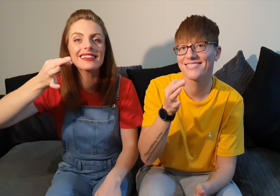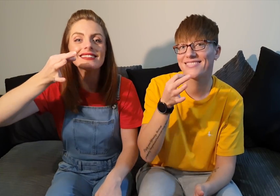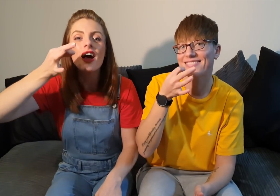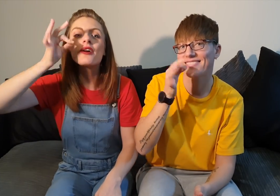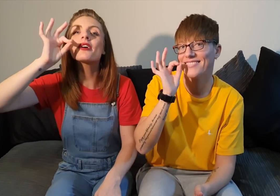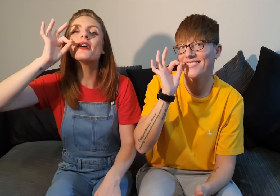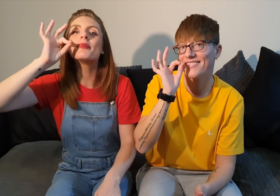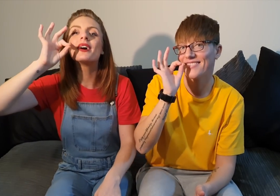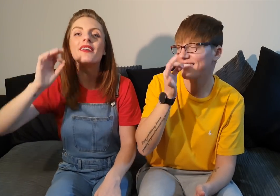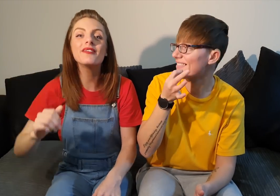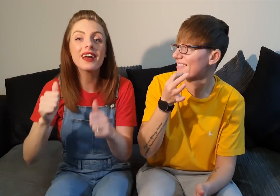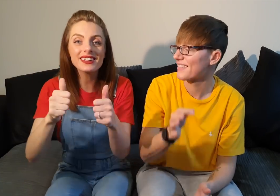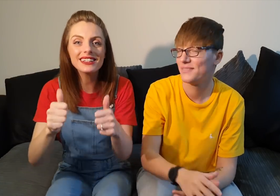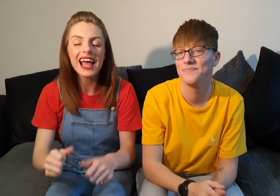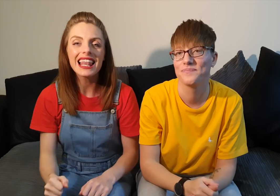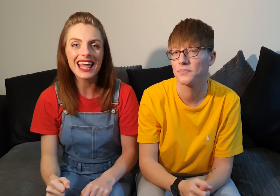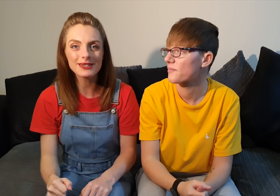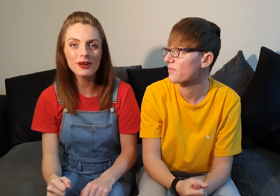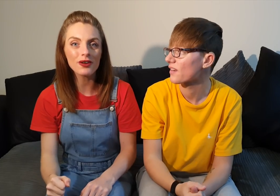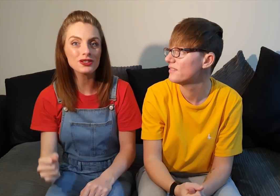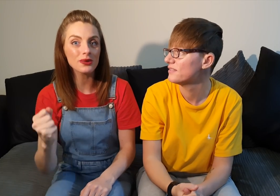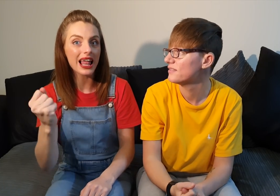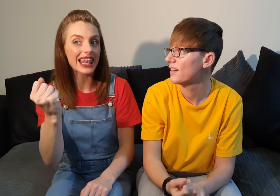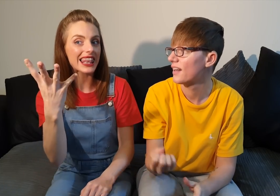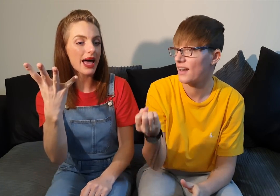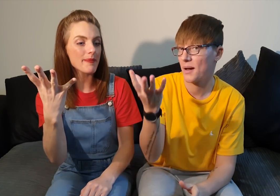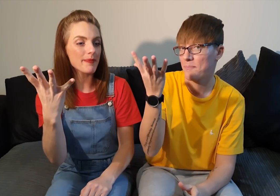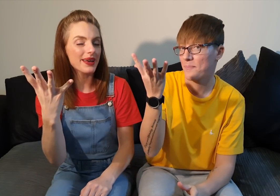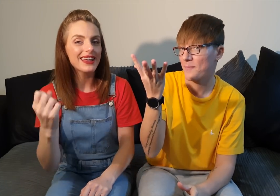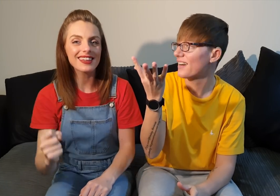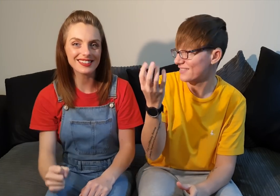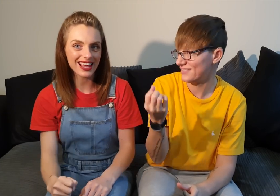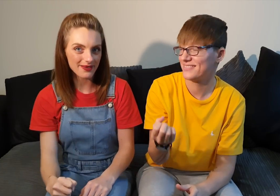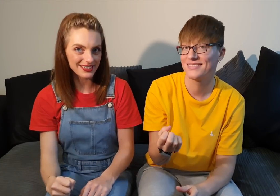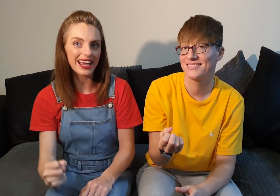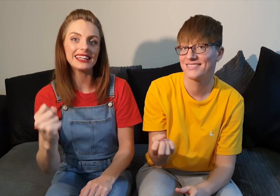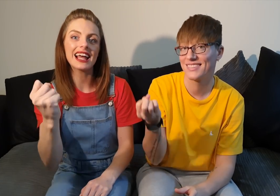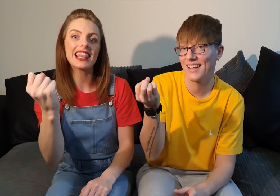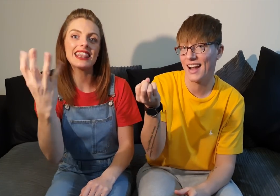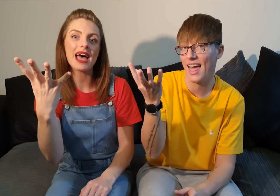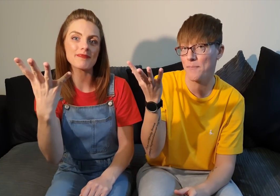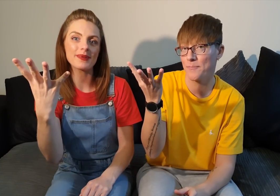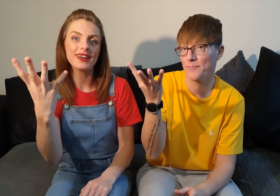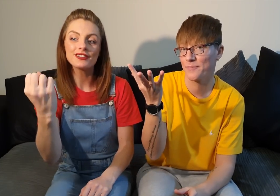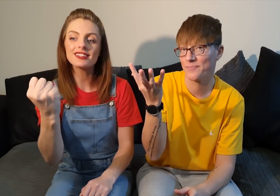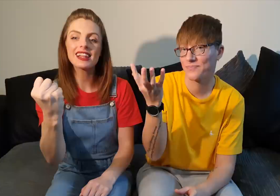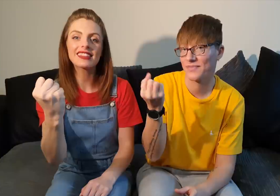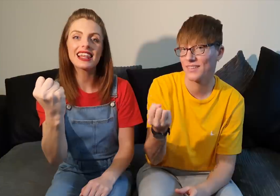this cup very good let's move on to lamp this is how we sign lamp just like the